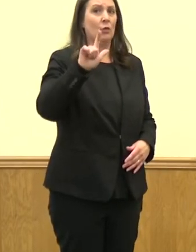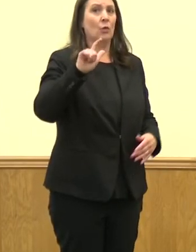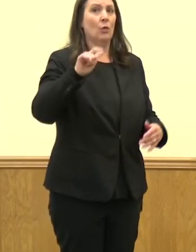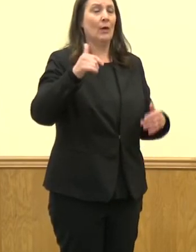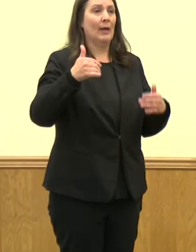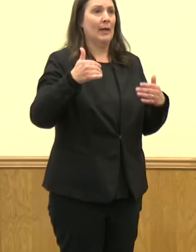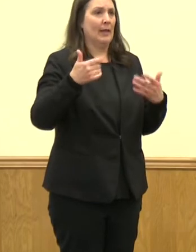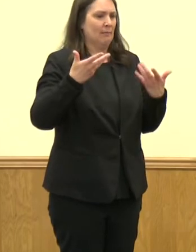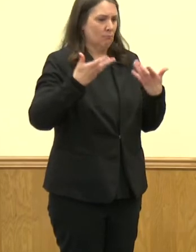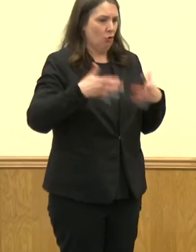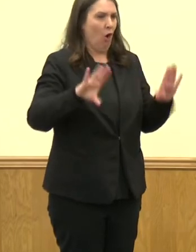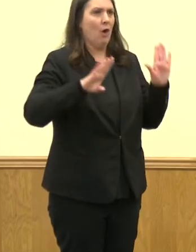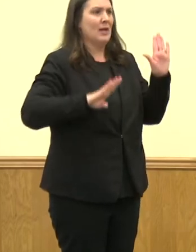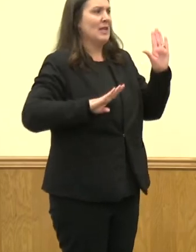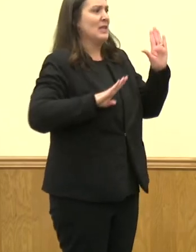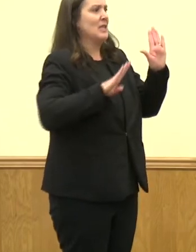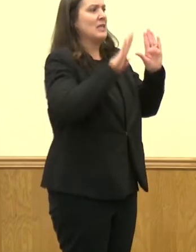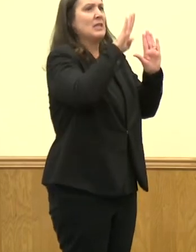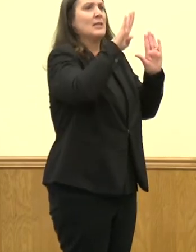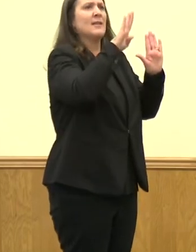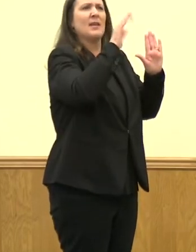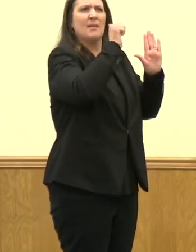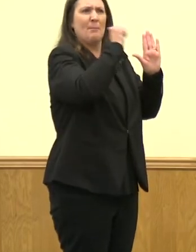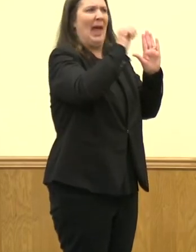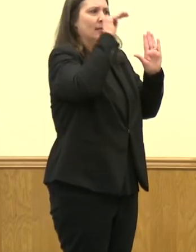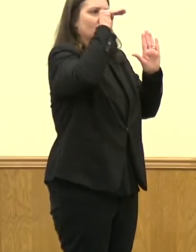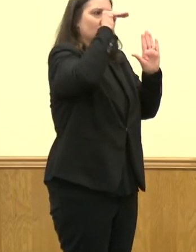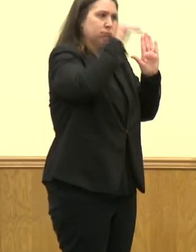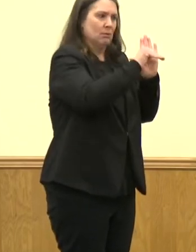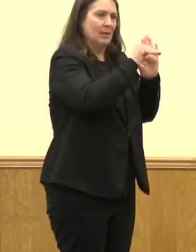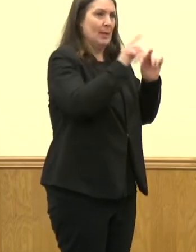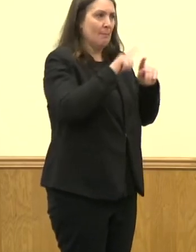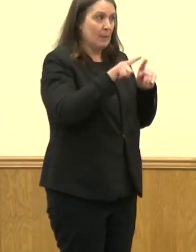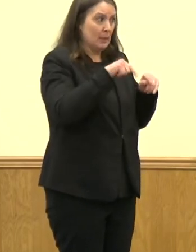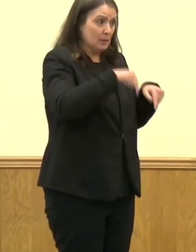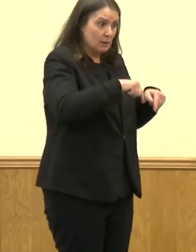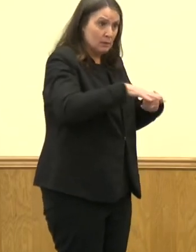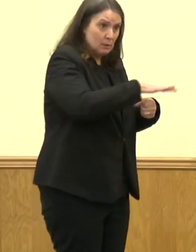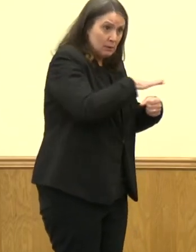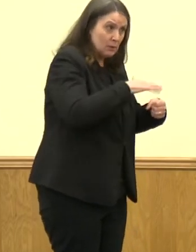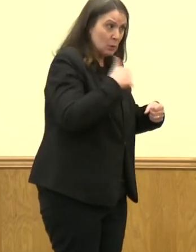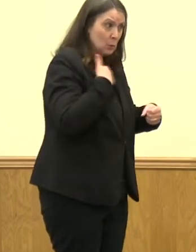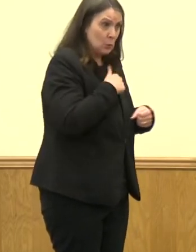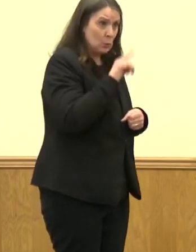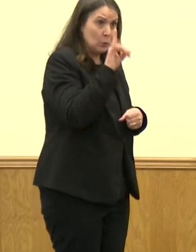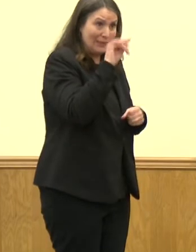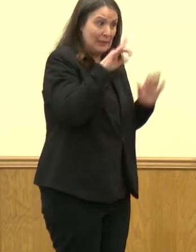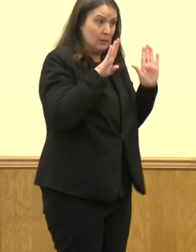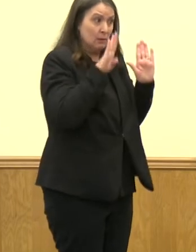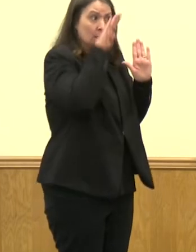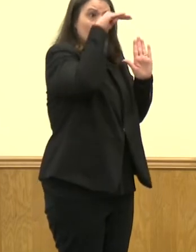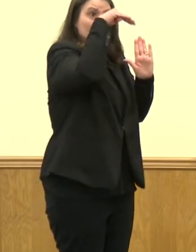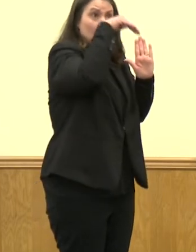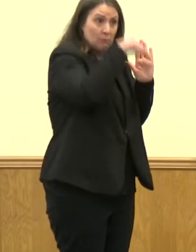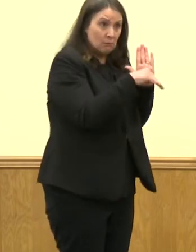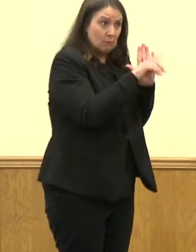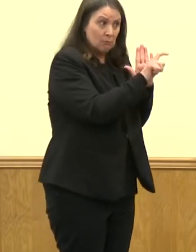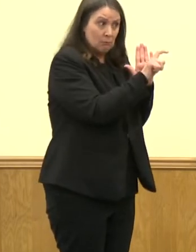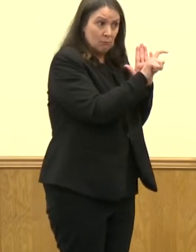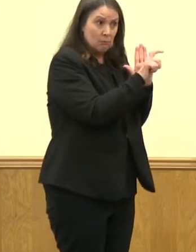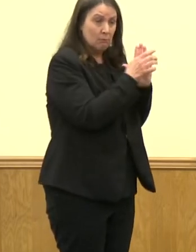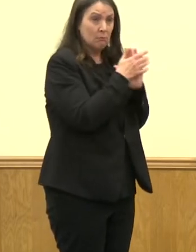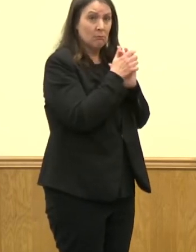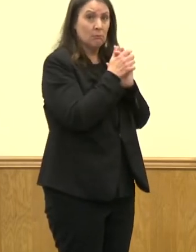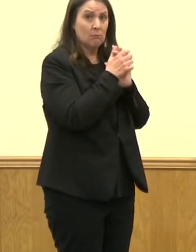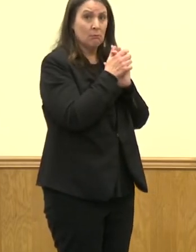passed the peak of the Omicron area, but I haven't heard anything locally about have we here in Central Illinois passed that